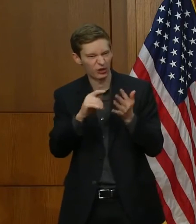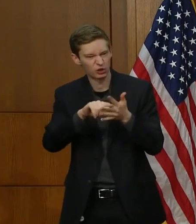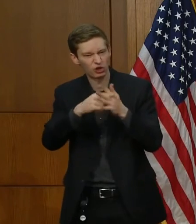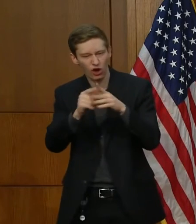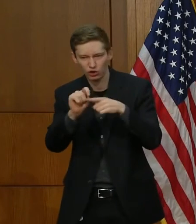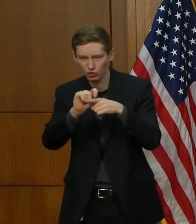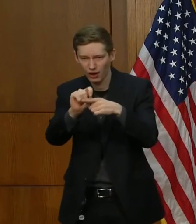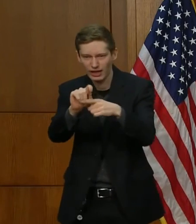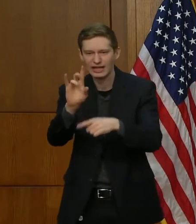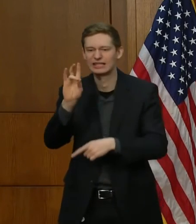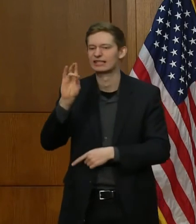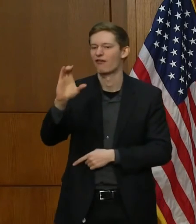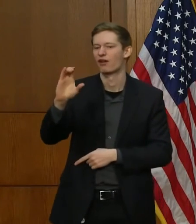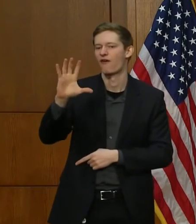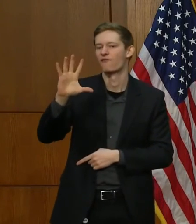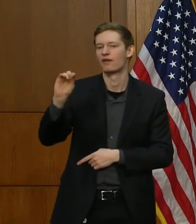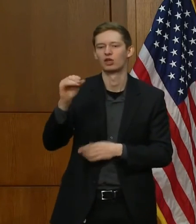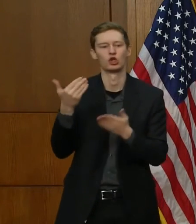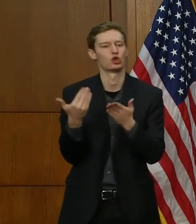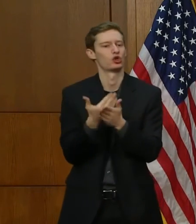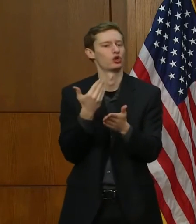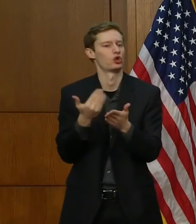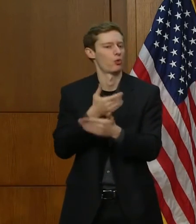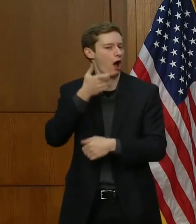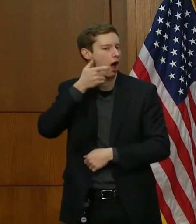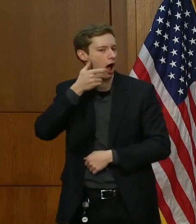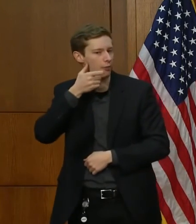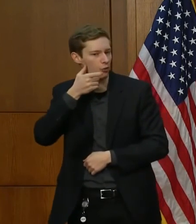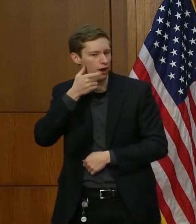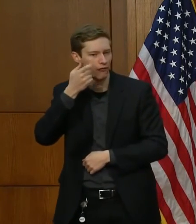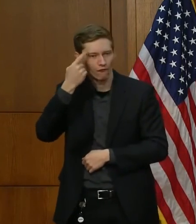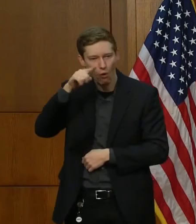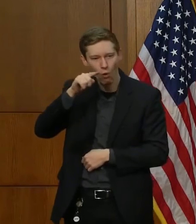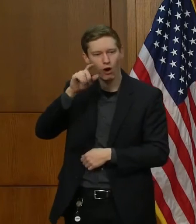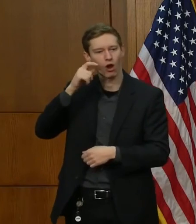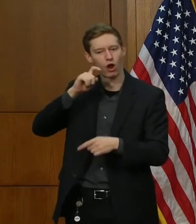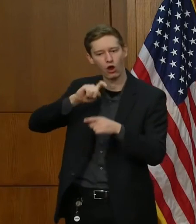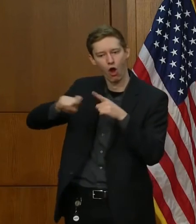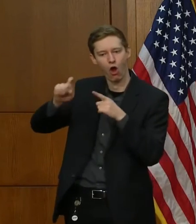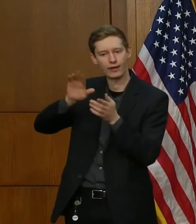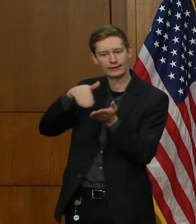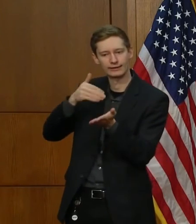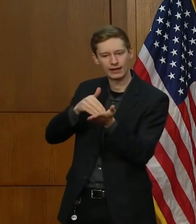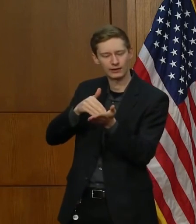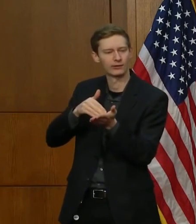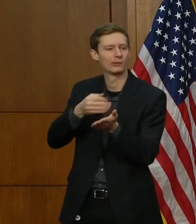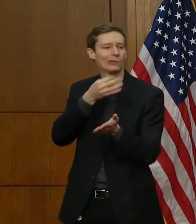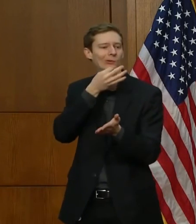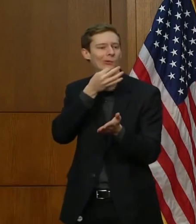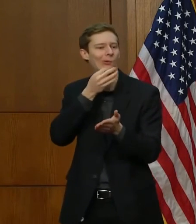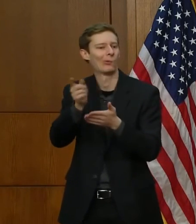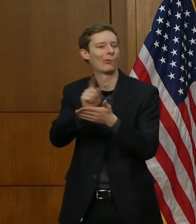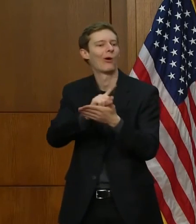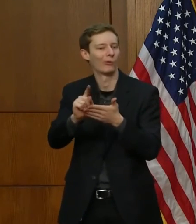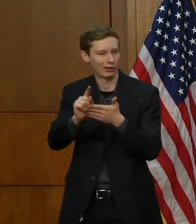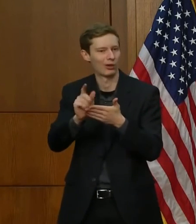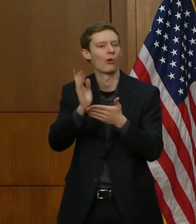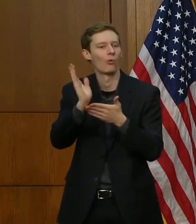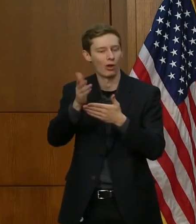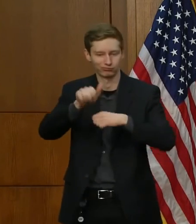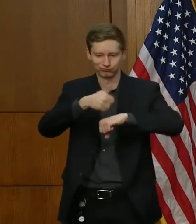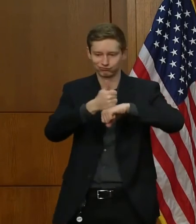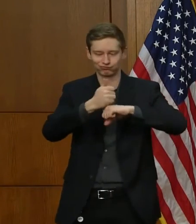new call center workers. That will be complete within a week. Wherever you are in